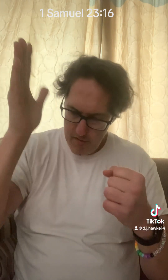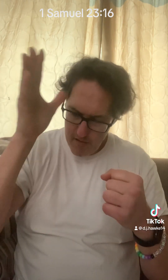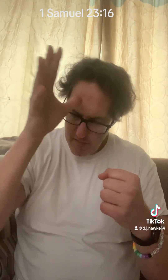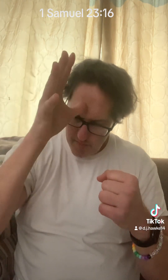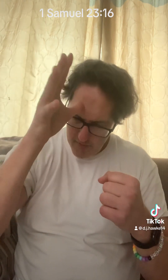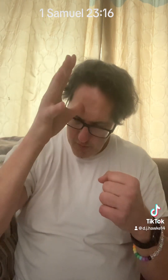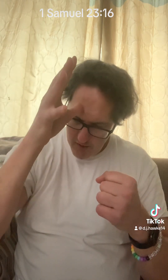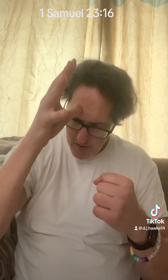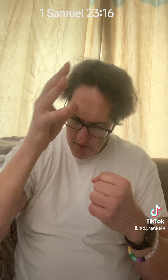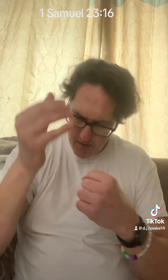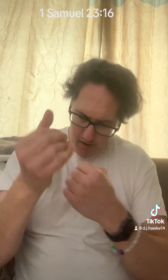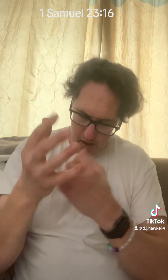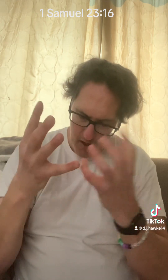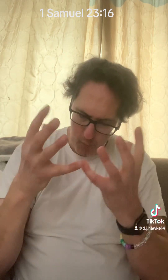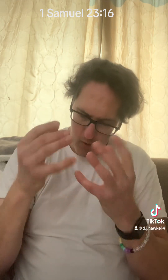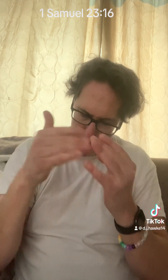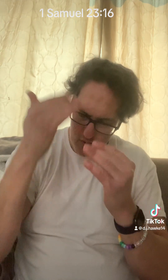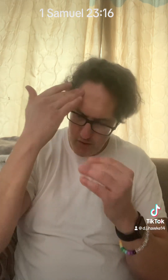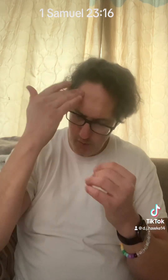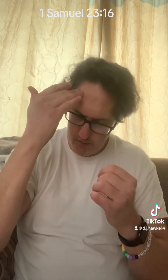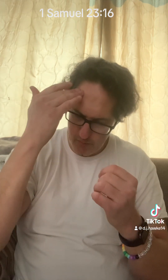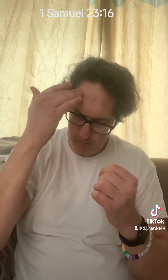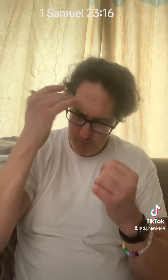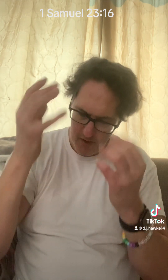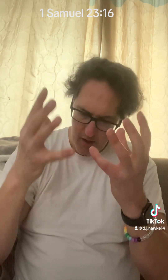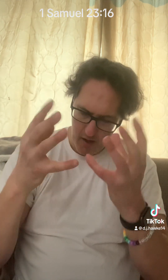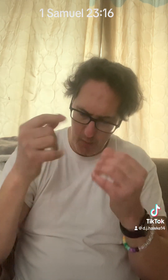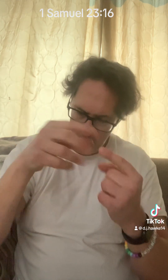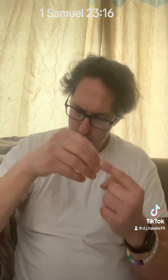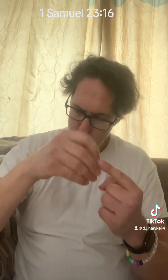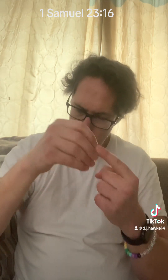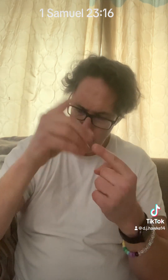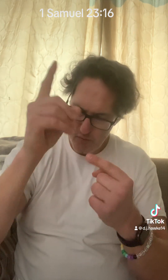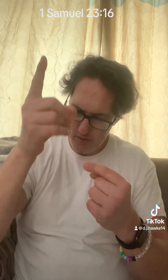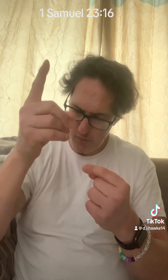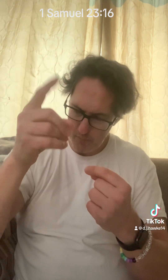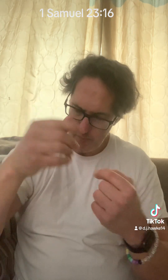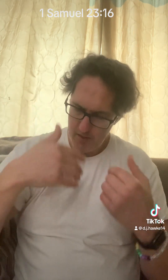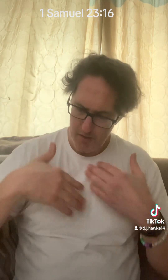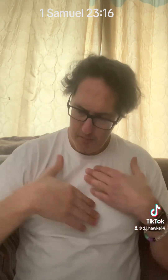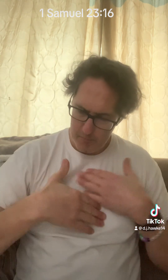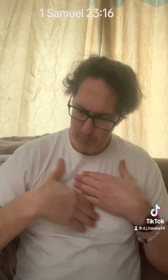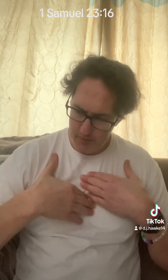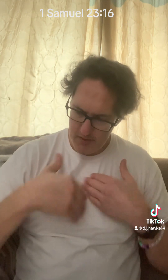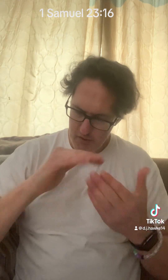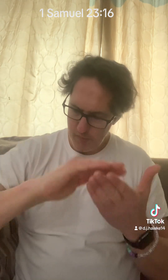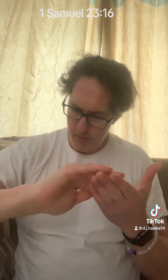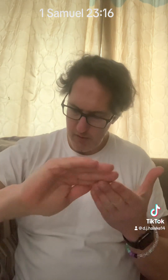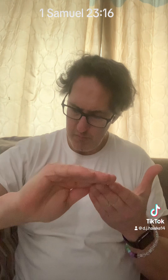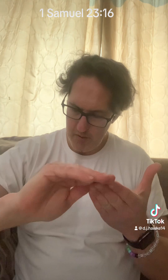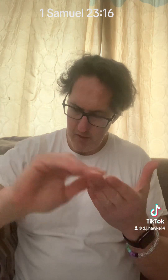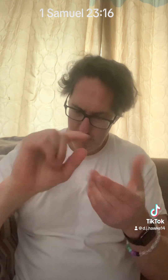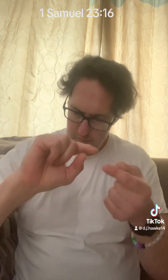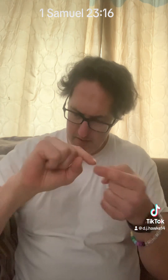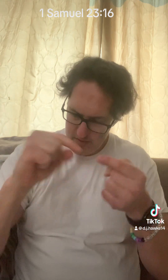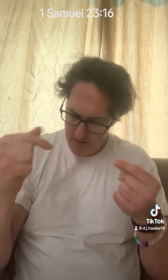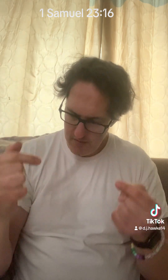Father God, I want to know you. I want to choose you. Please forgive me of my sin